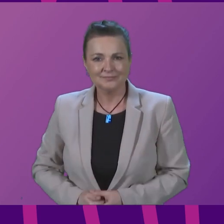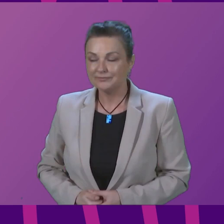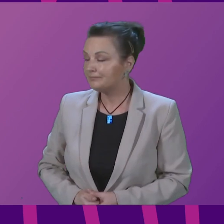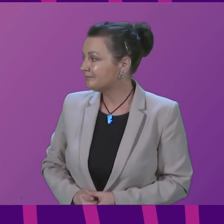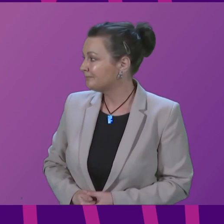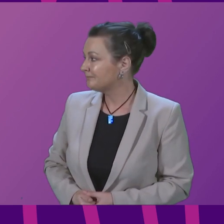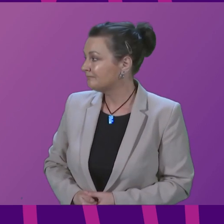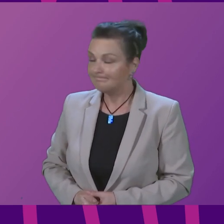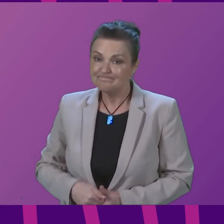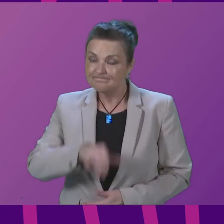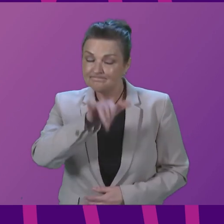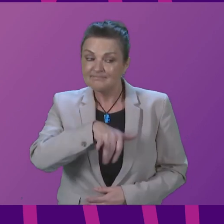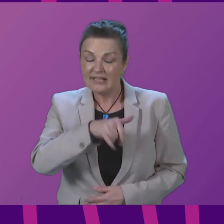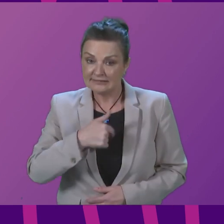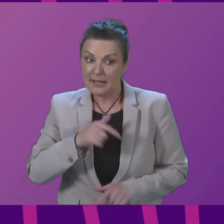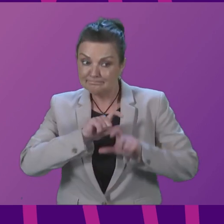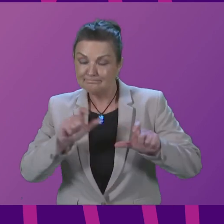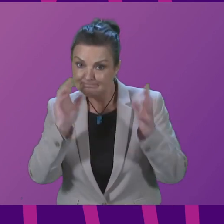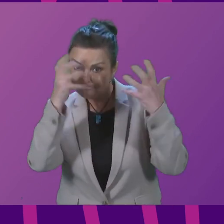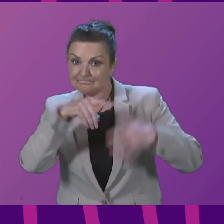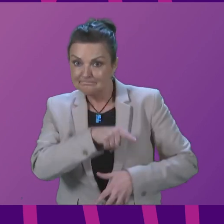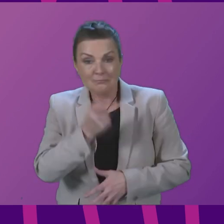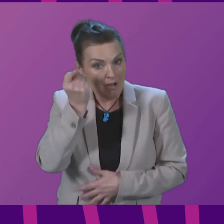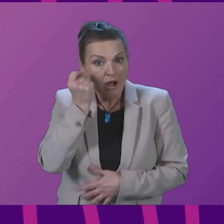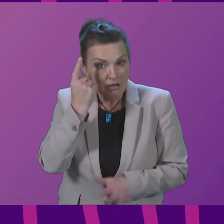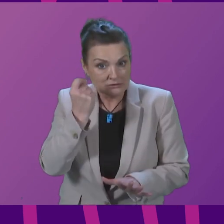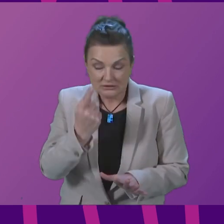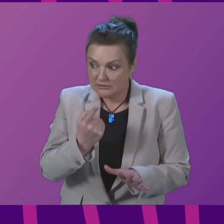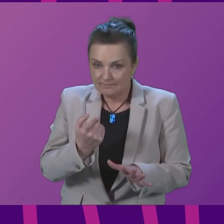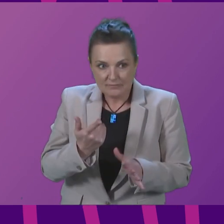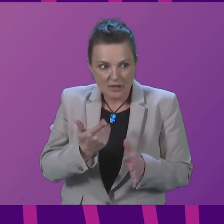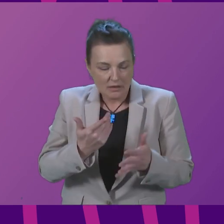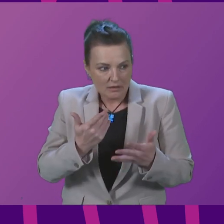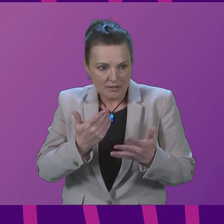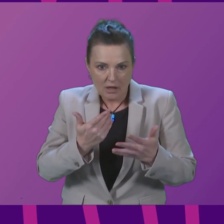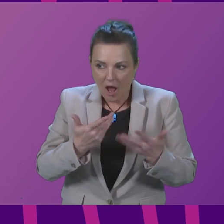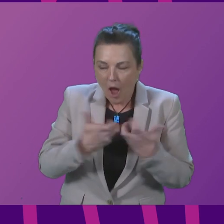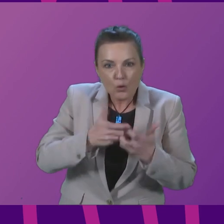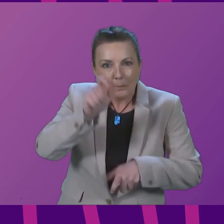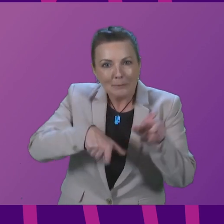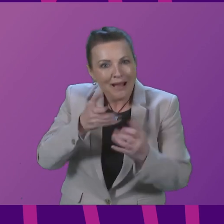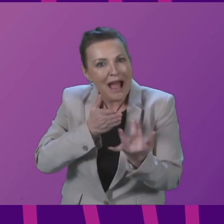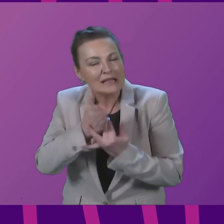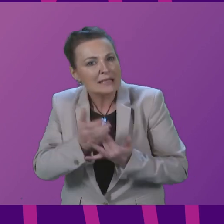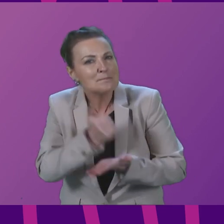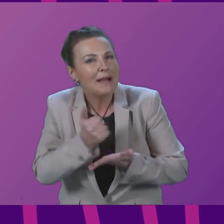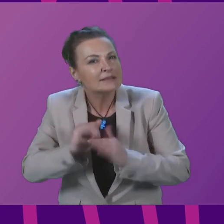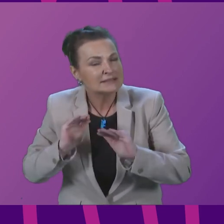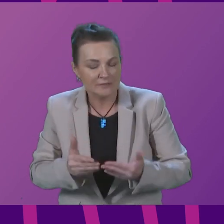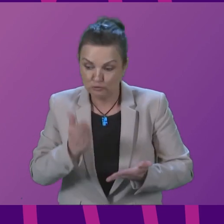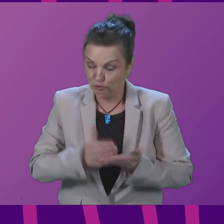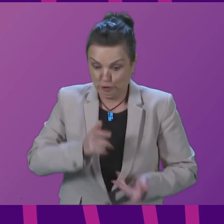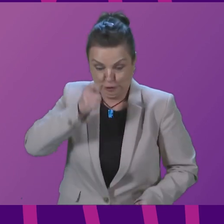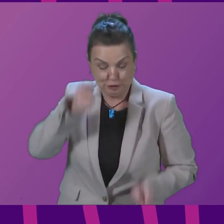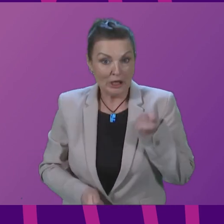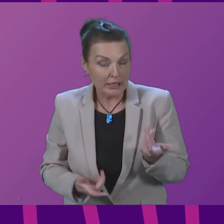those sentiments. I think we all understand that the way people access banking services has changed and changed quite fundamentally in some